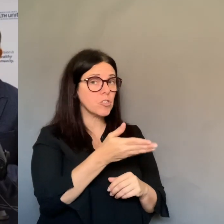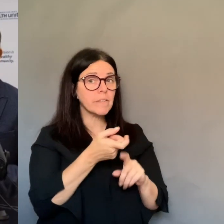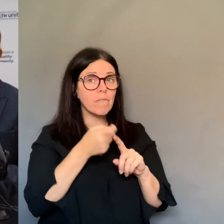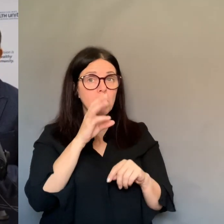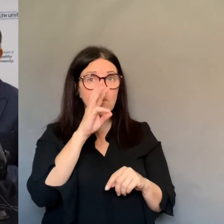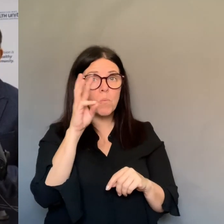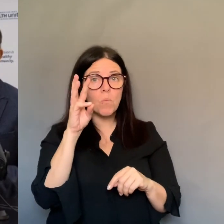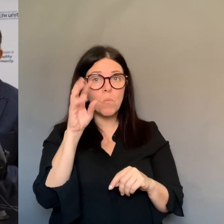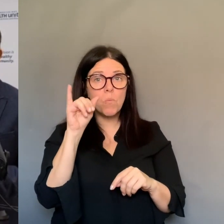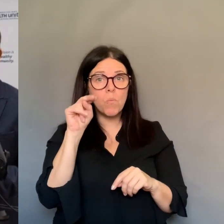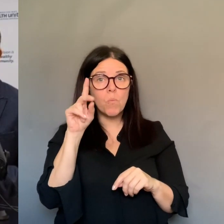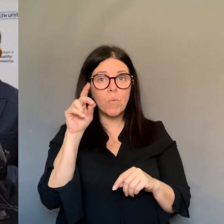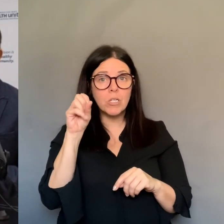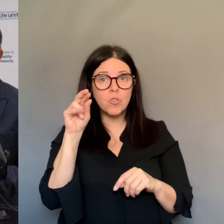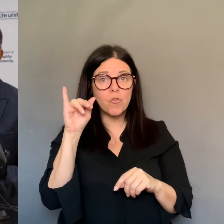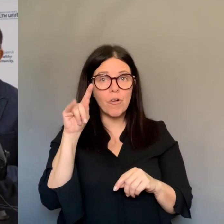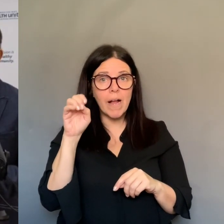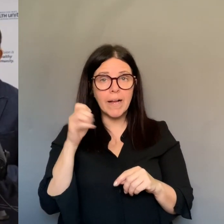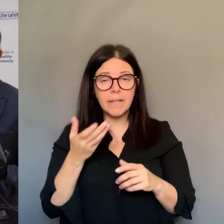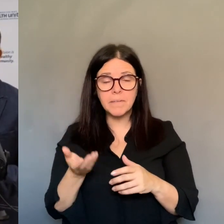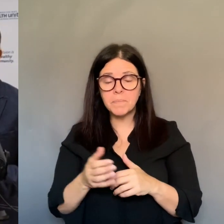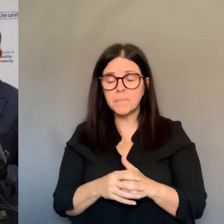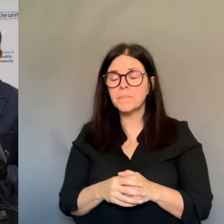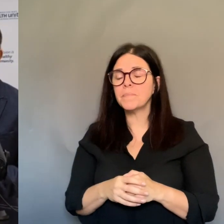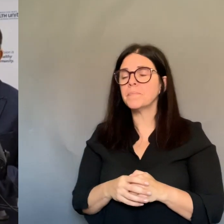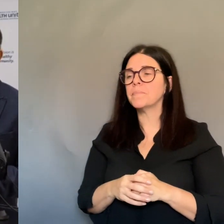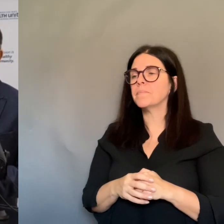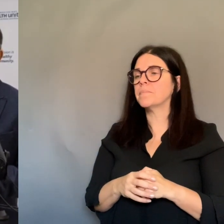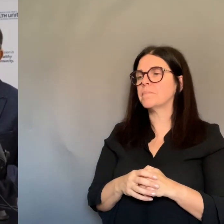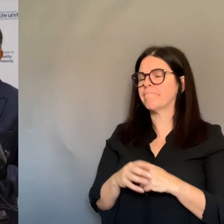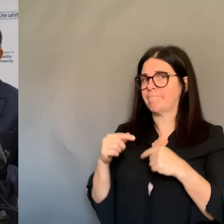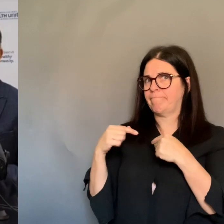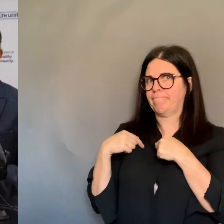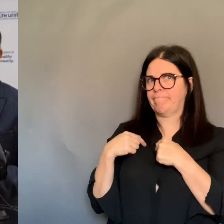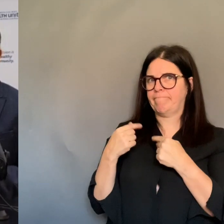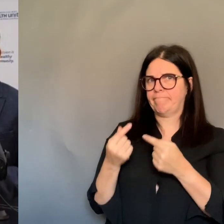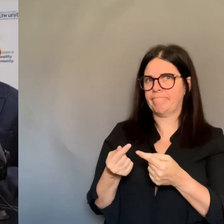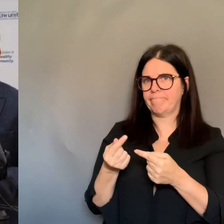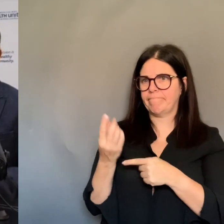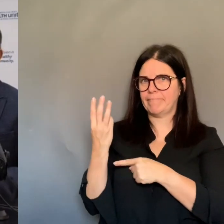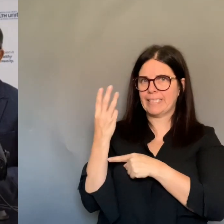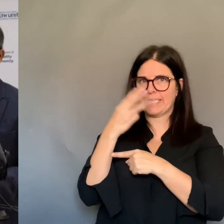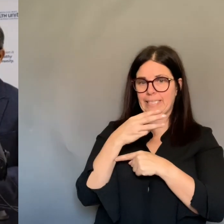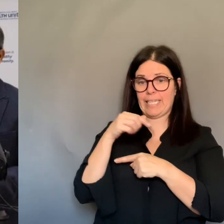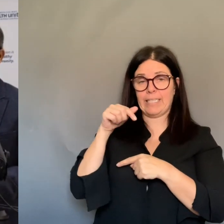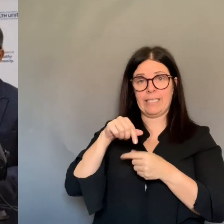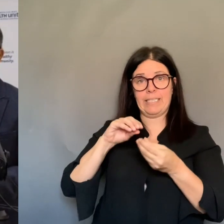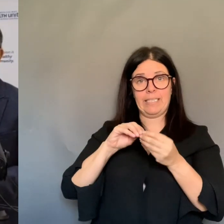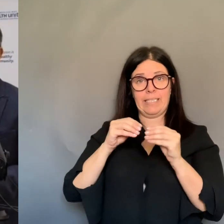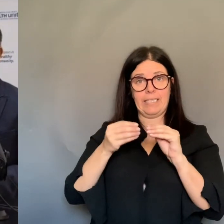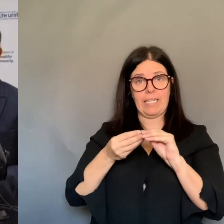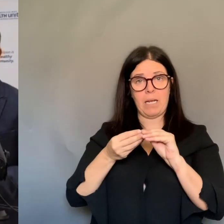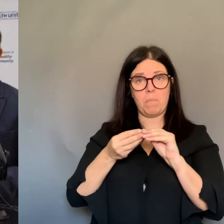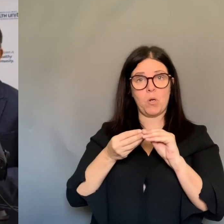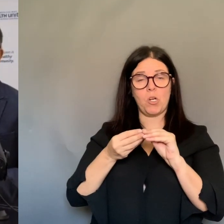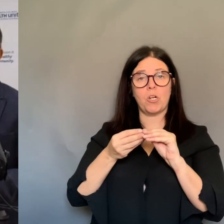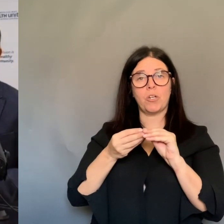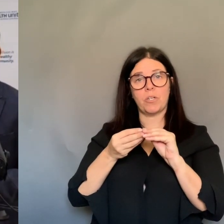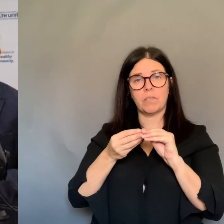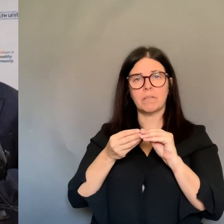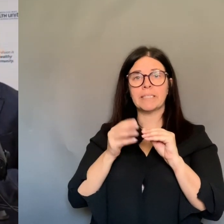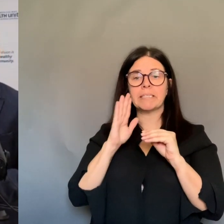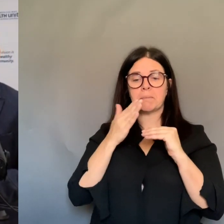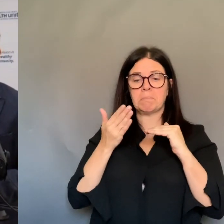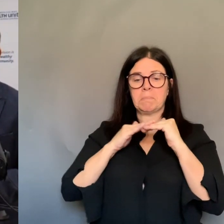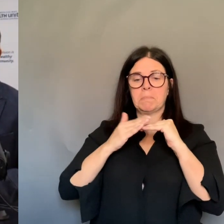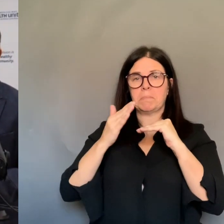too early to say that we're having an effect here? I would be cautious about saying too much about those numbers.